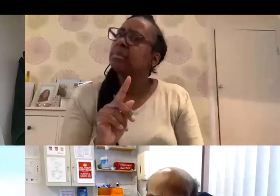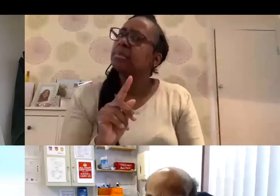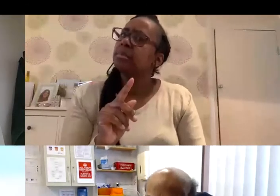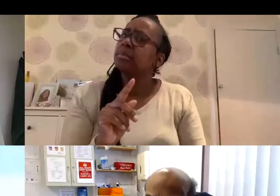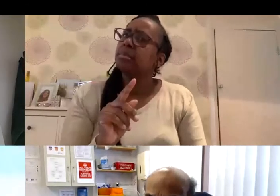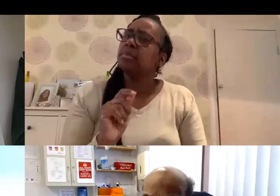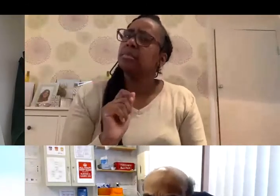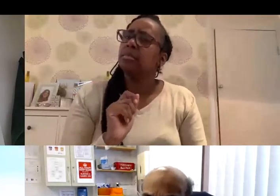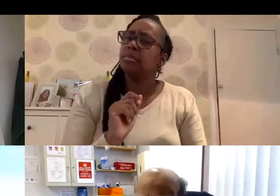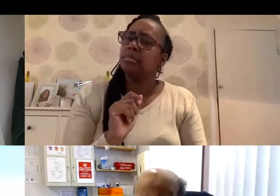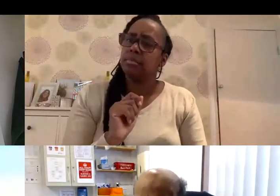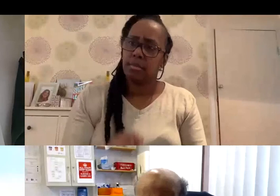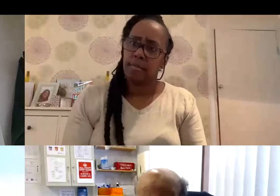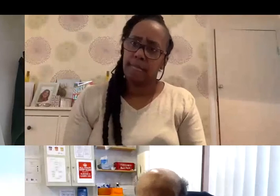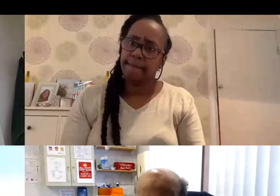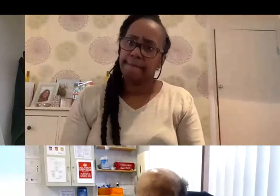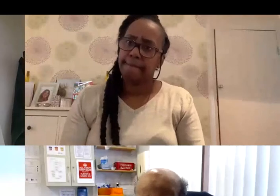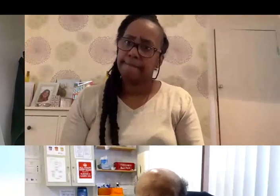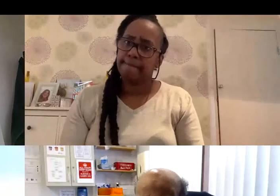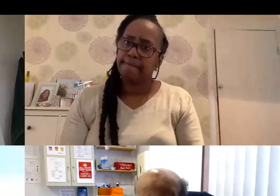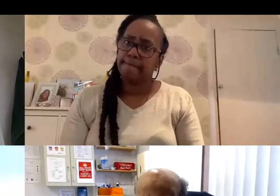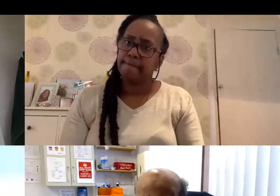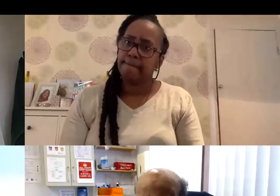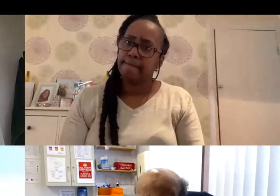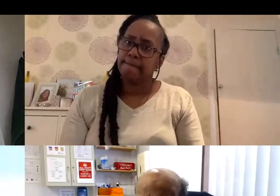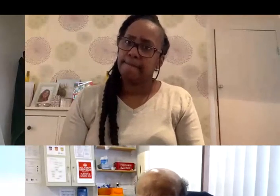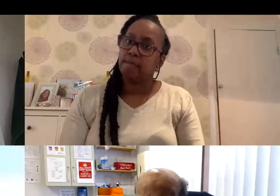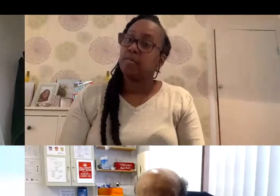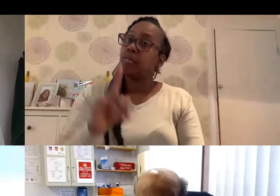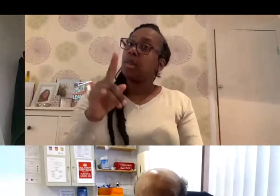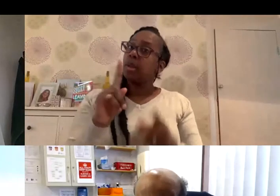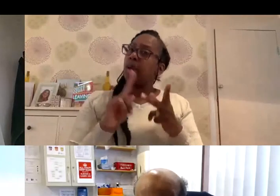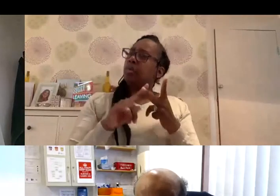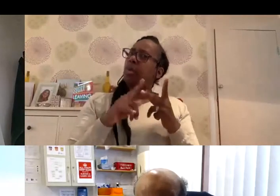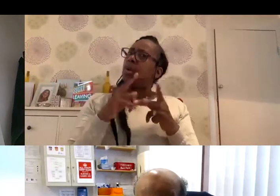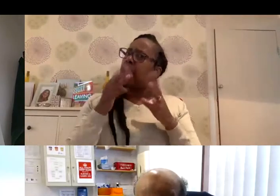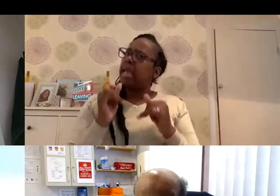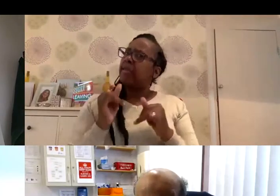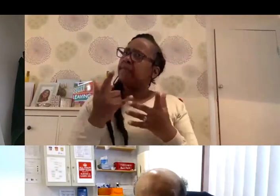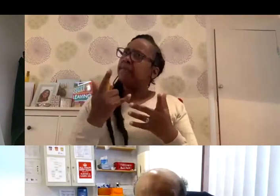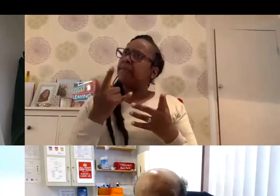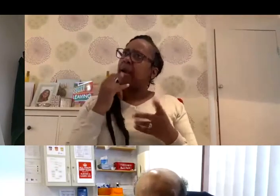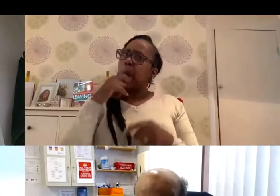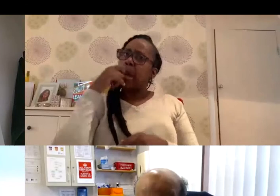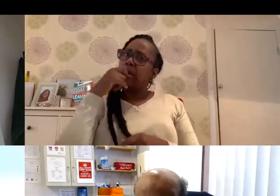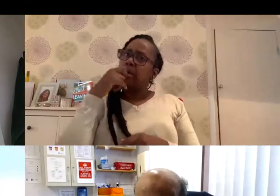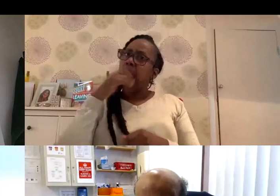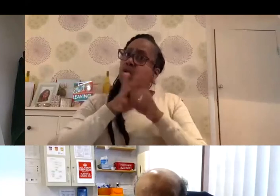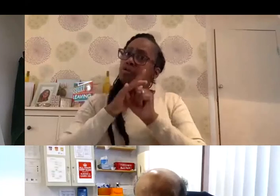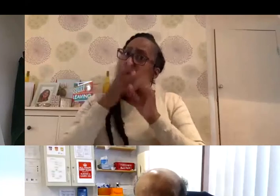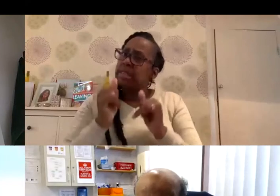And if they test positive, so they have a positive to coronavirus,